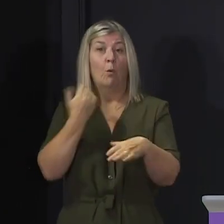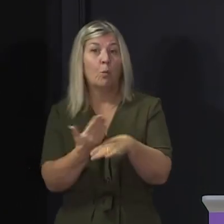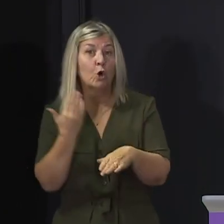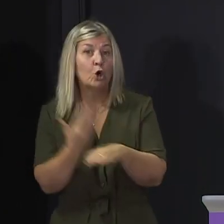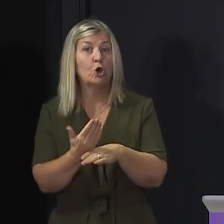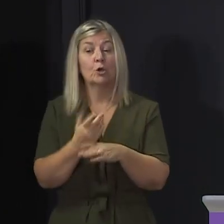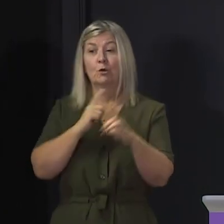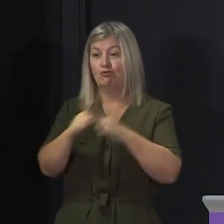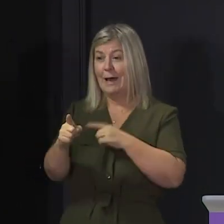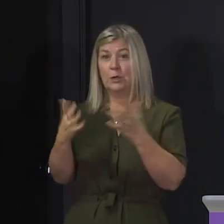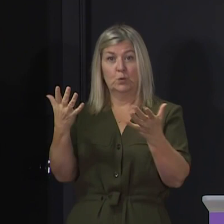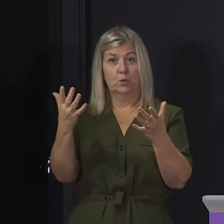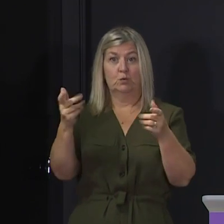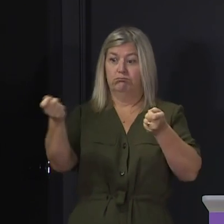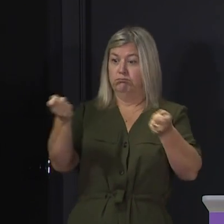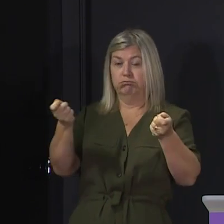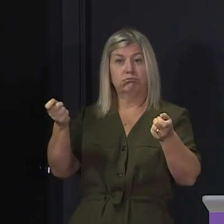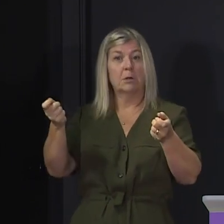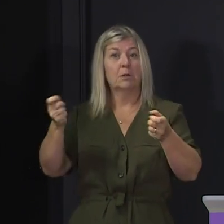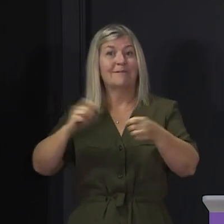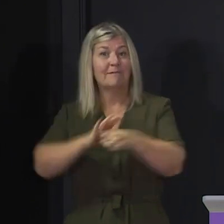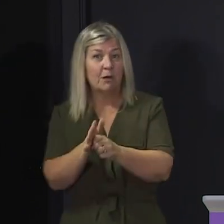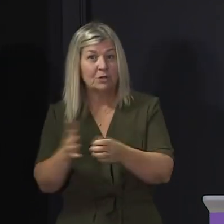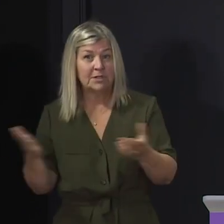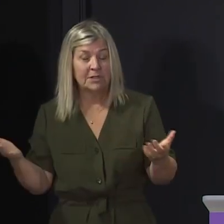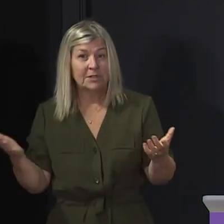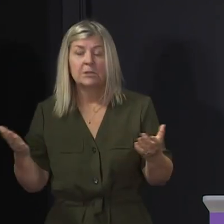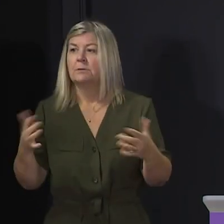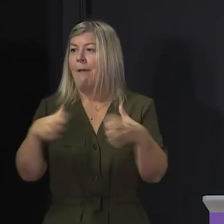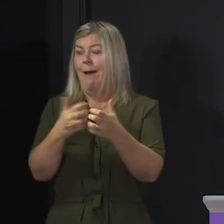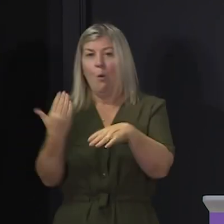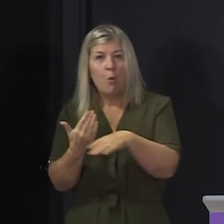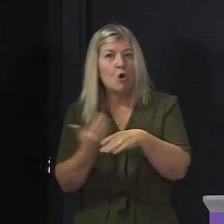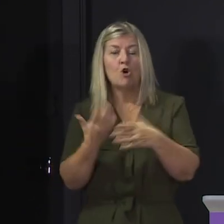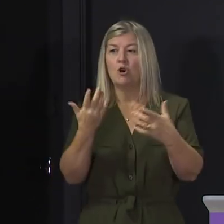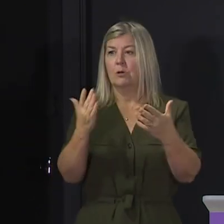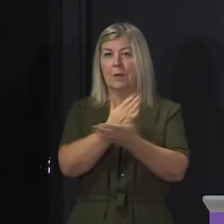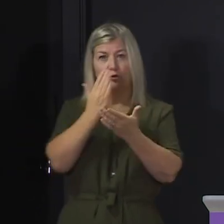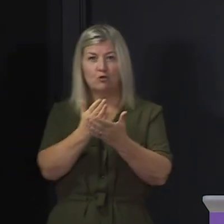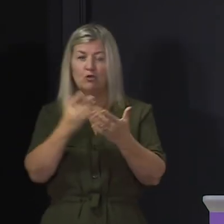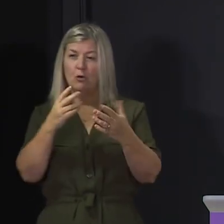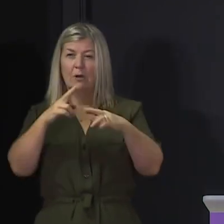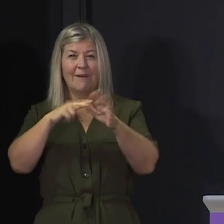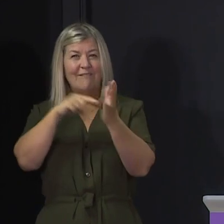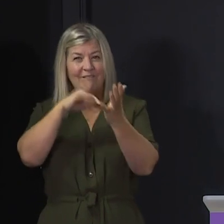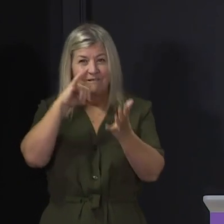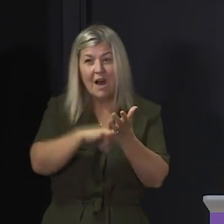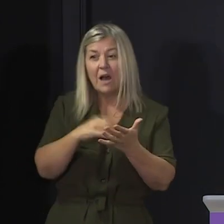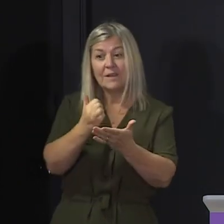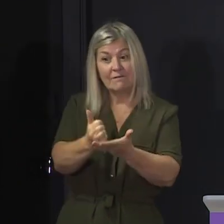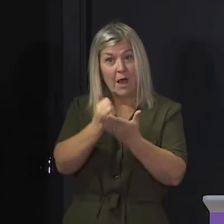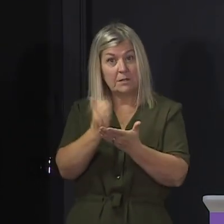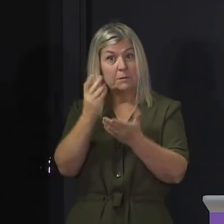existing measures to curb COVID, for example, how we will work to improve compliance with facts, advice and all of the other